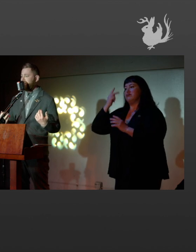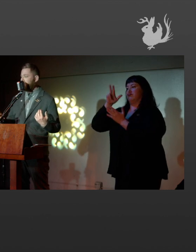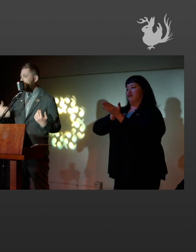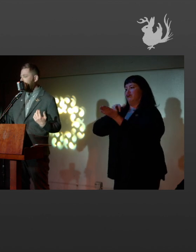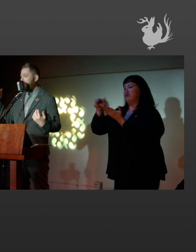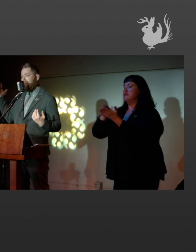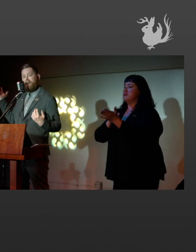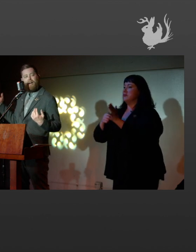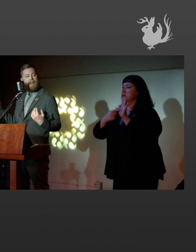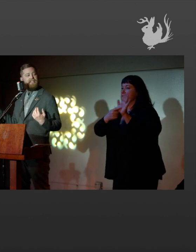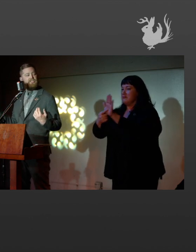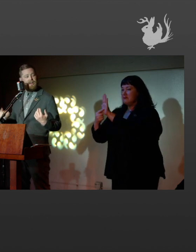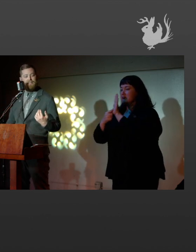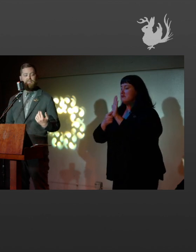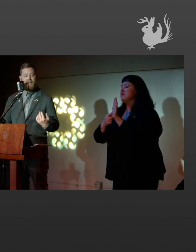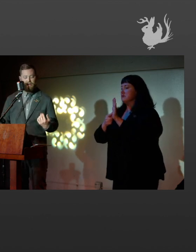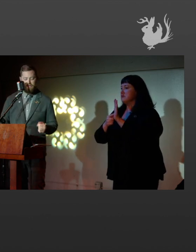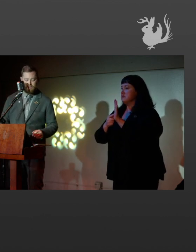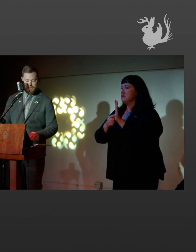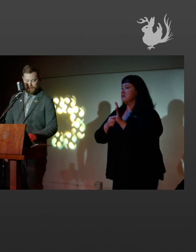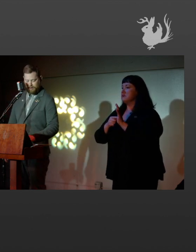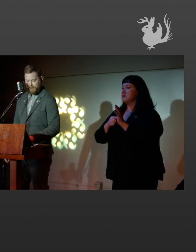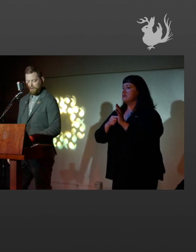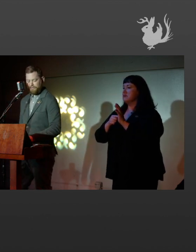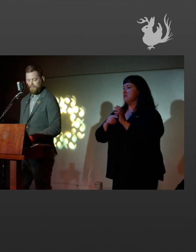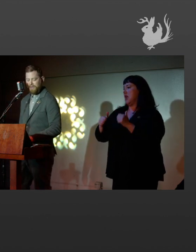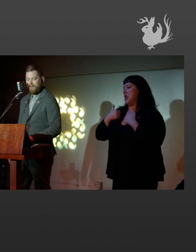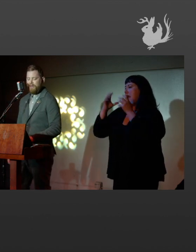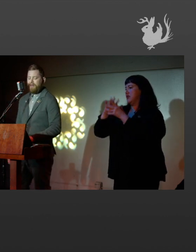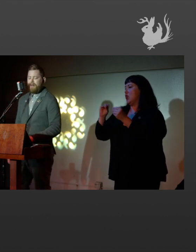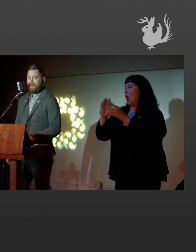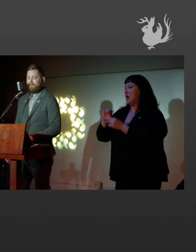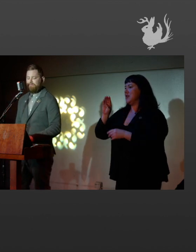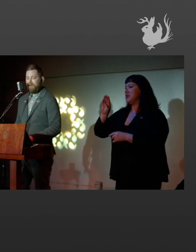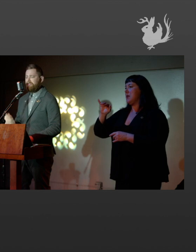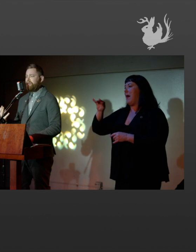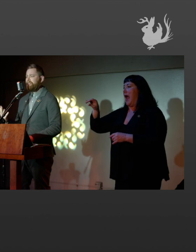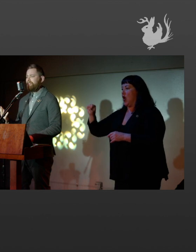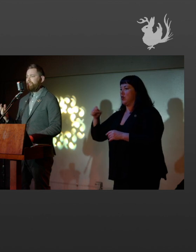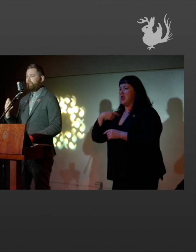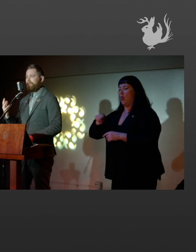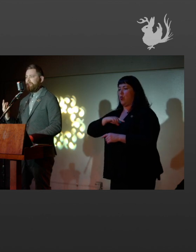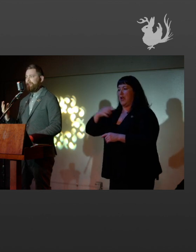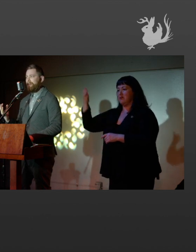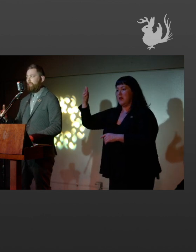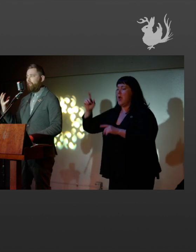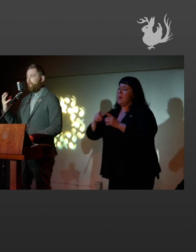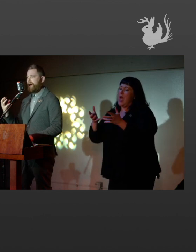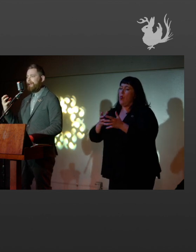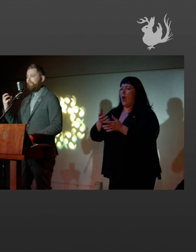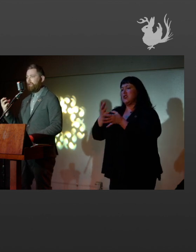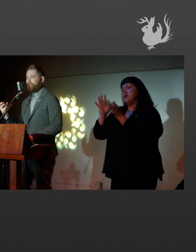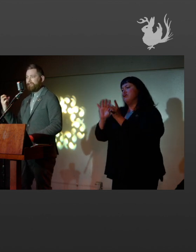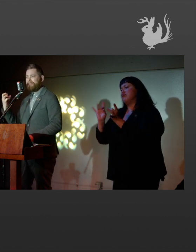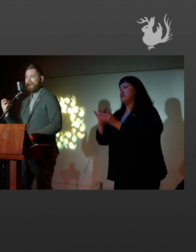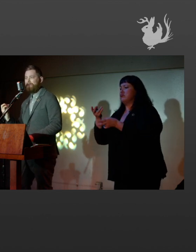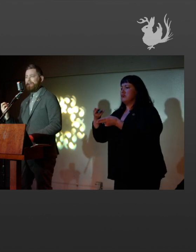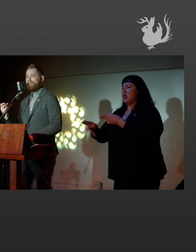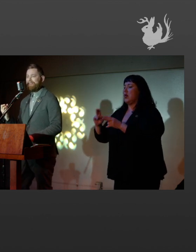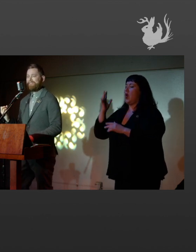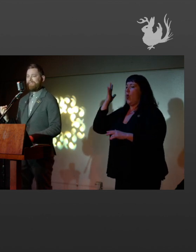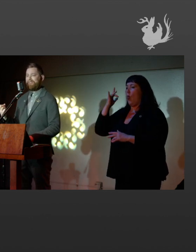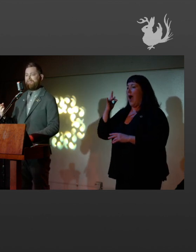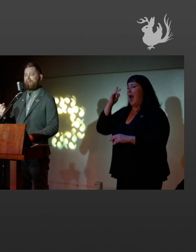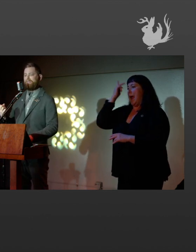illustrate the biographies we're talking about. But I do want to talk shortly about, like, why portraits